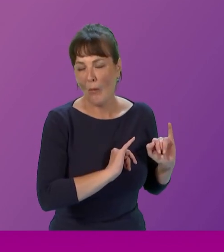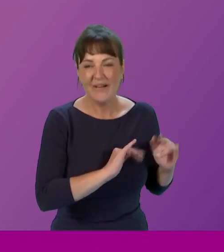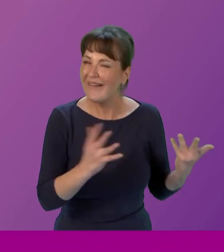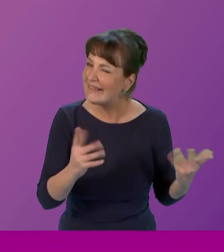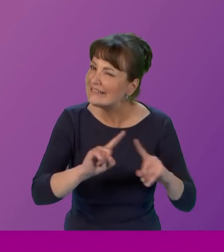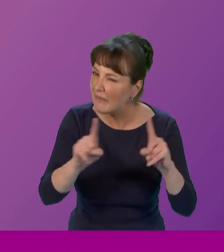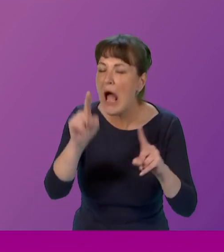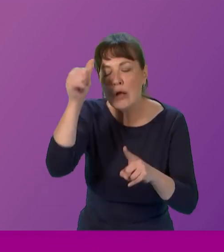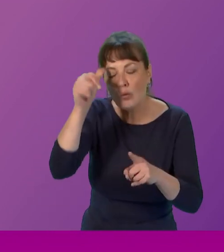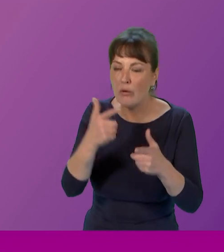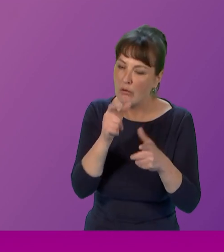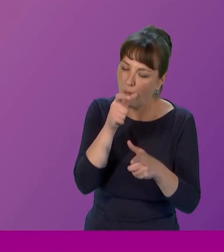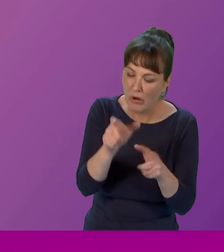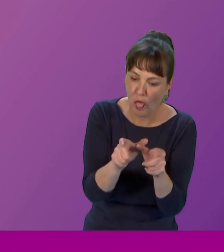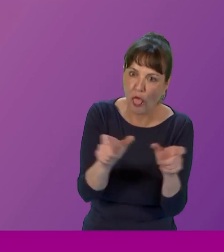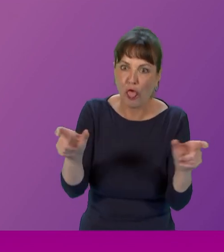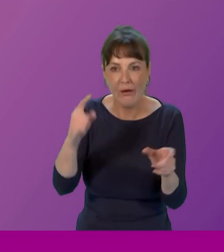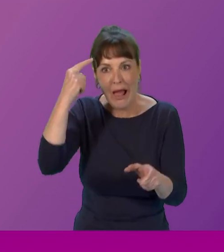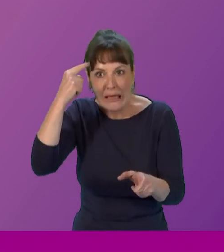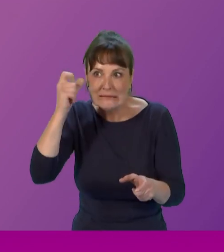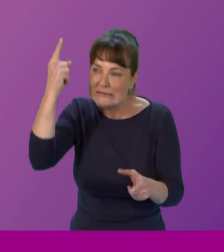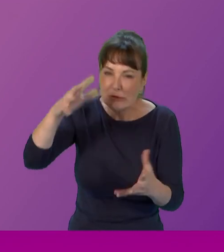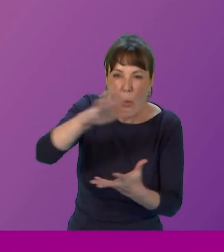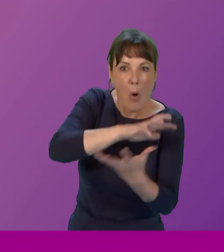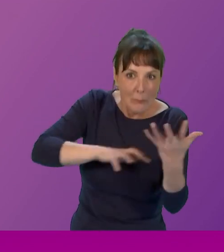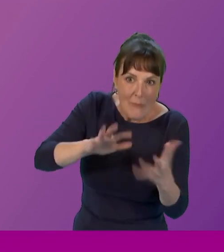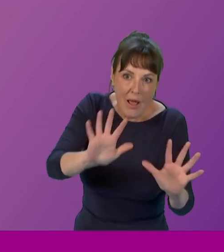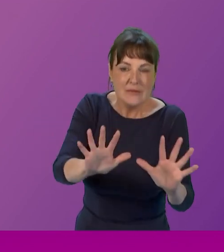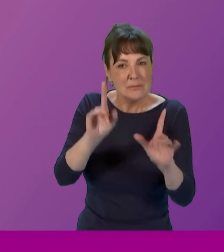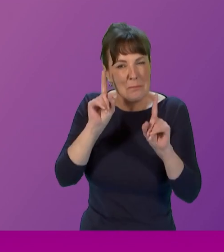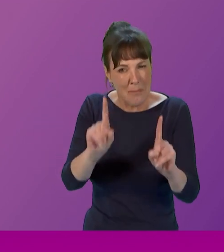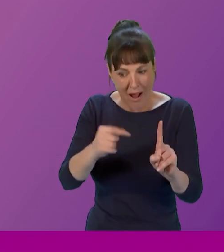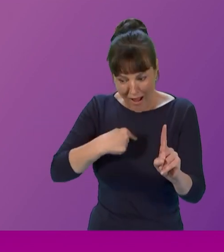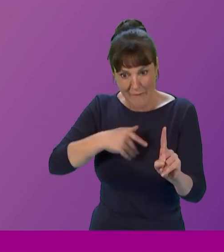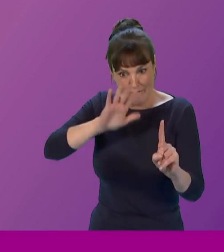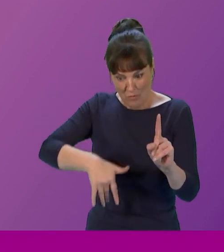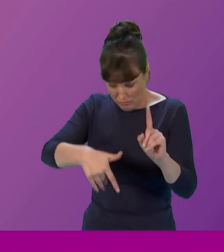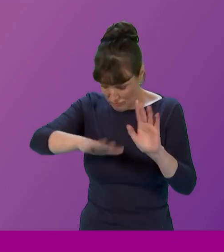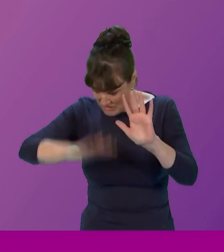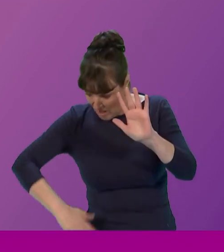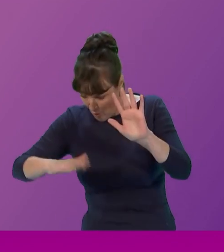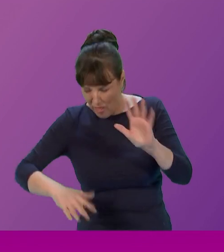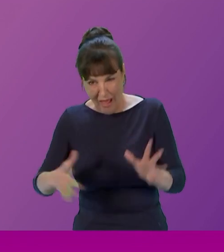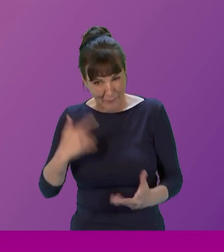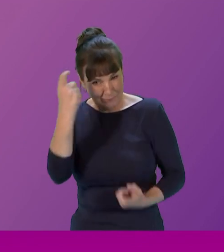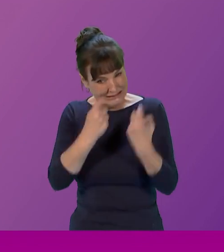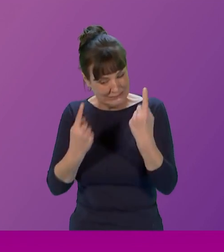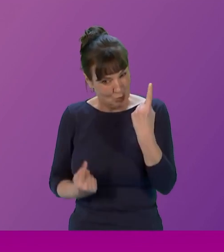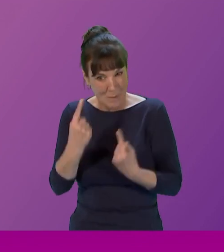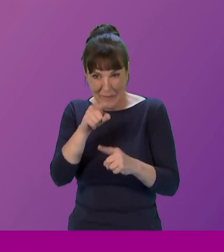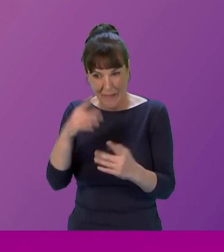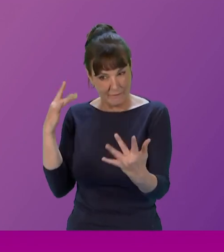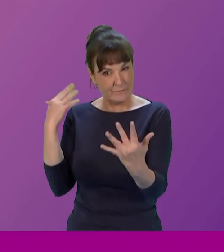and as a feminist academic of color from the global south i have been thinking about these concerns for some years now